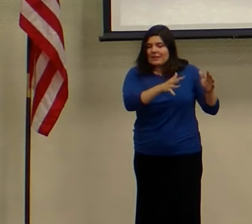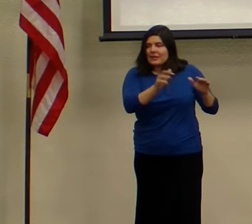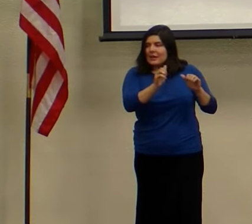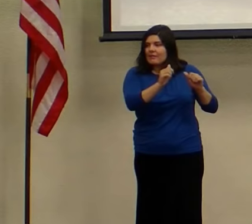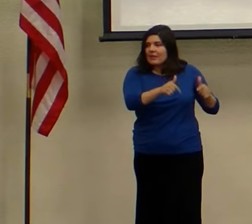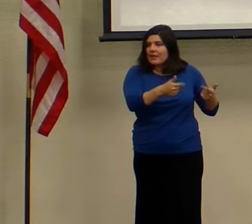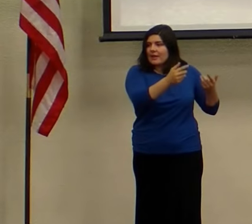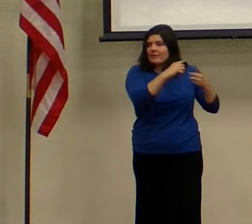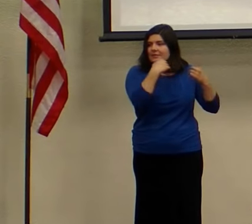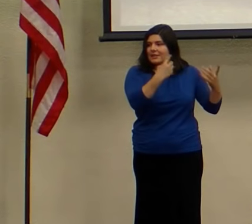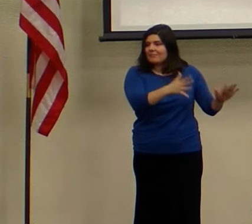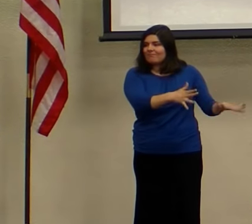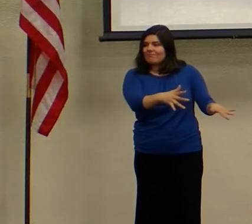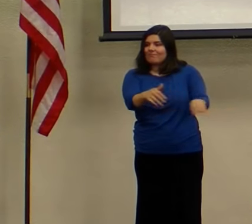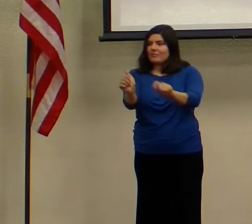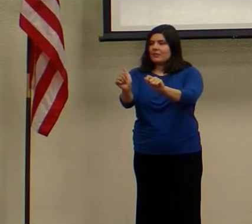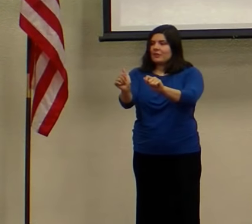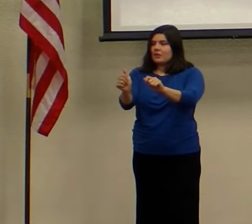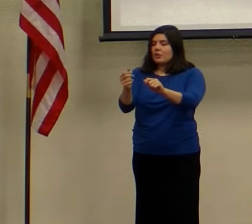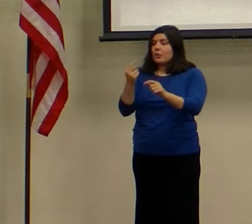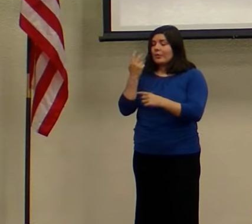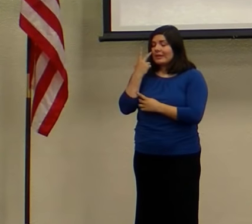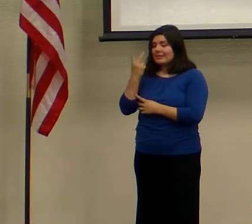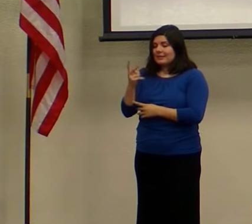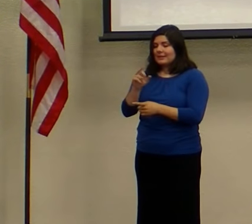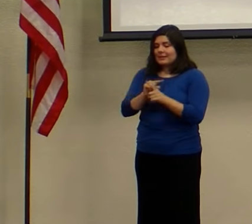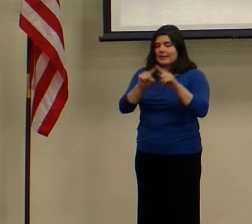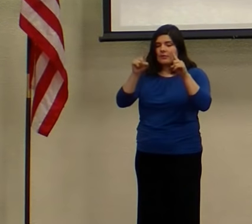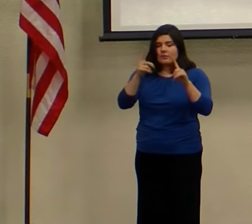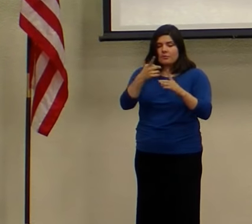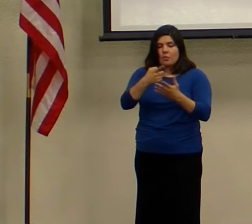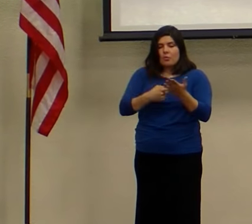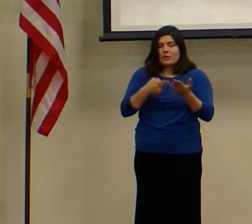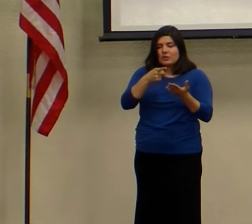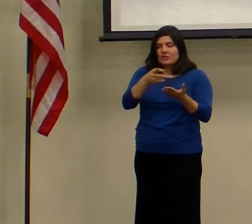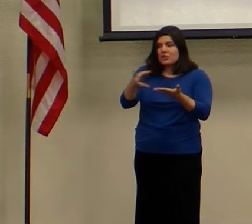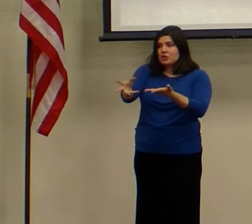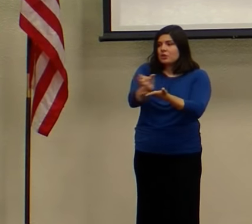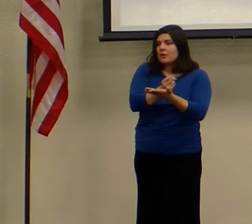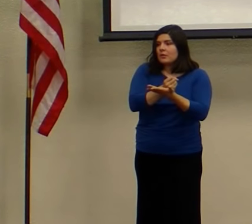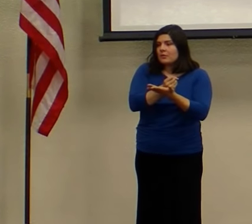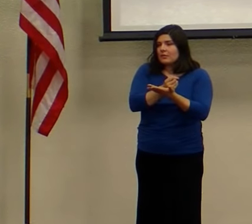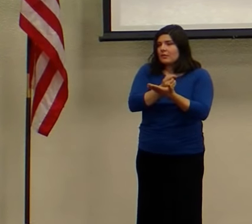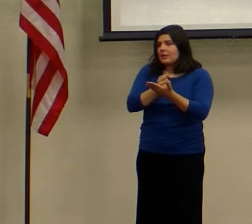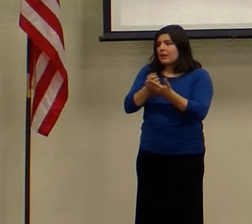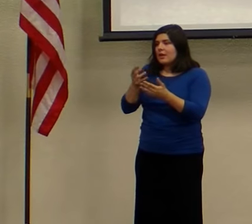We're able to see the difference between what she deserved versus what she received.